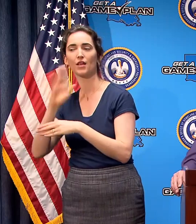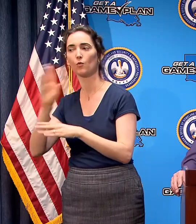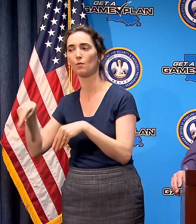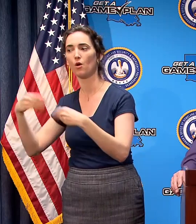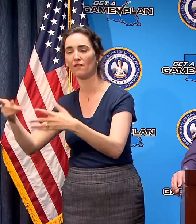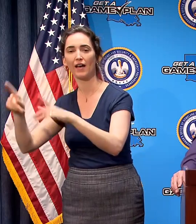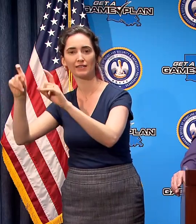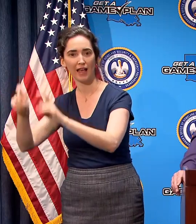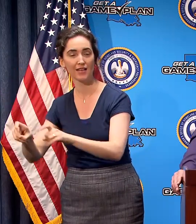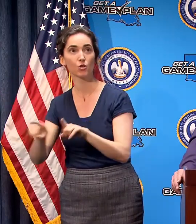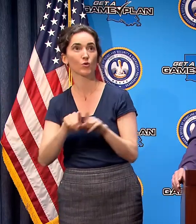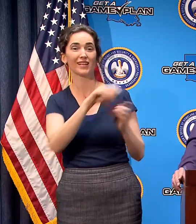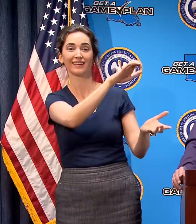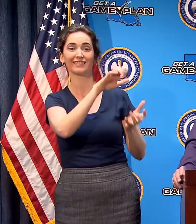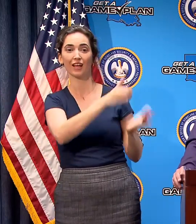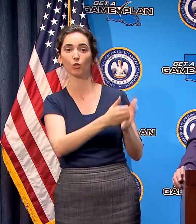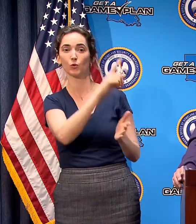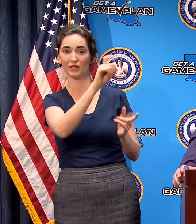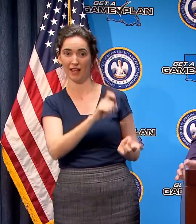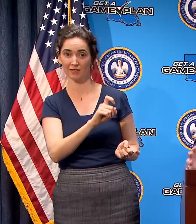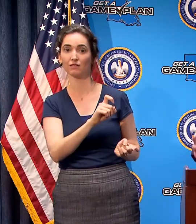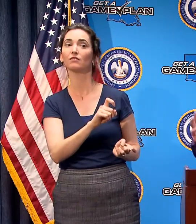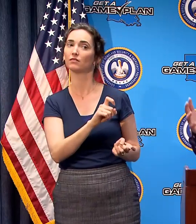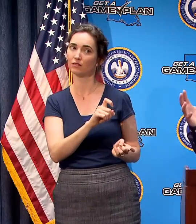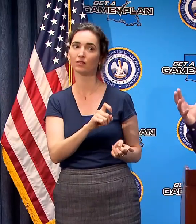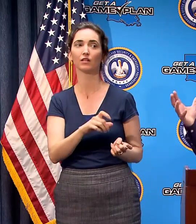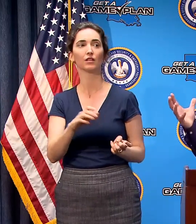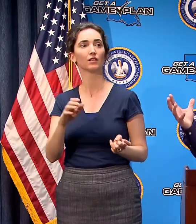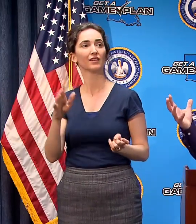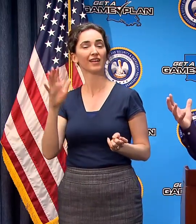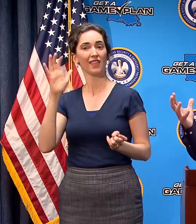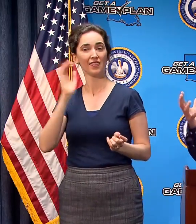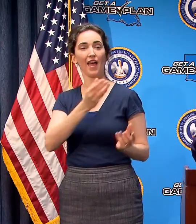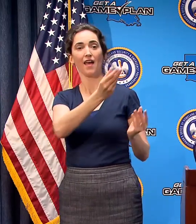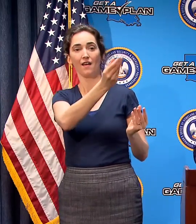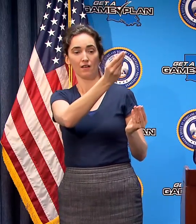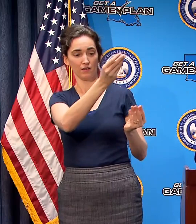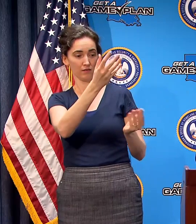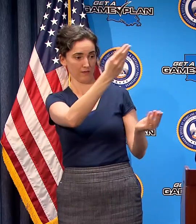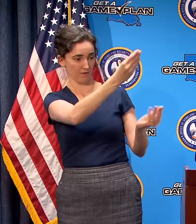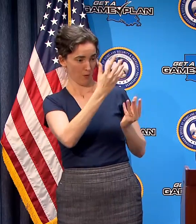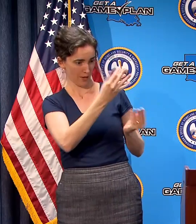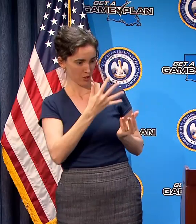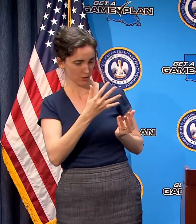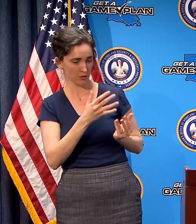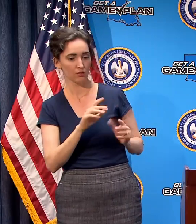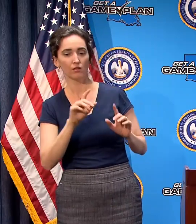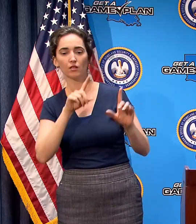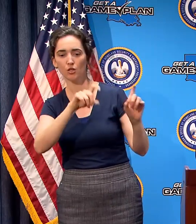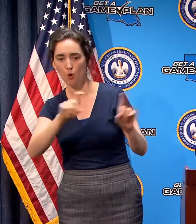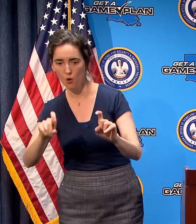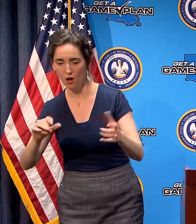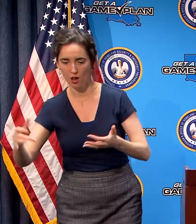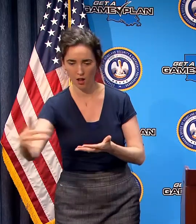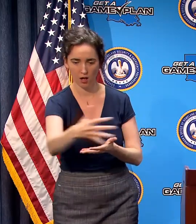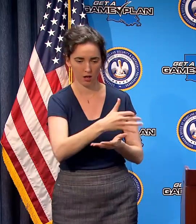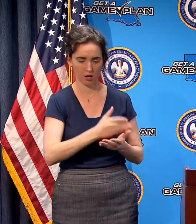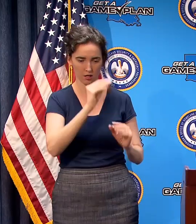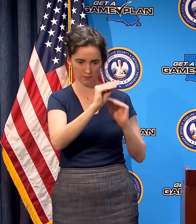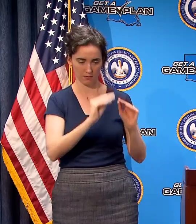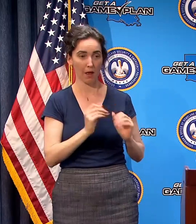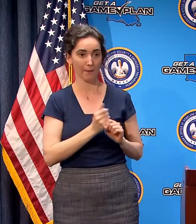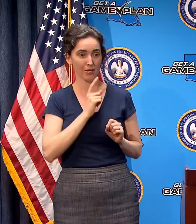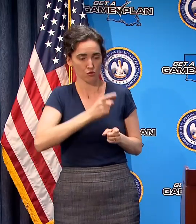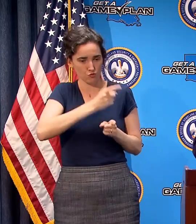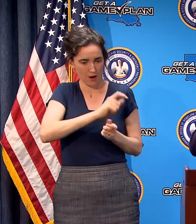greater number of tests it takes some period of time for that information to come in to be aggregated to be sorted and to make sure that